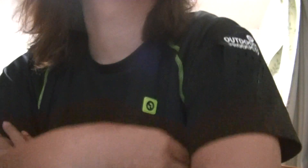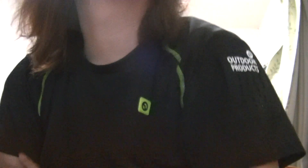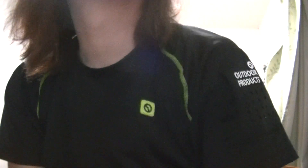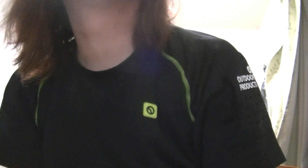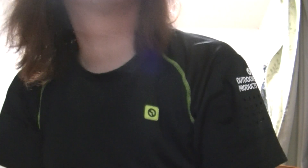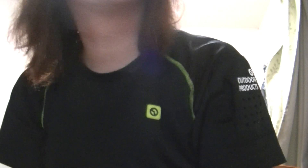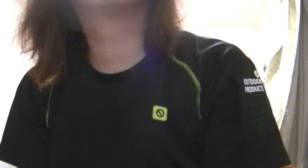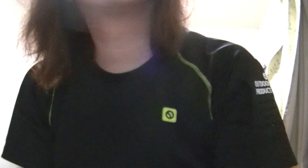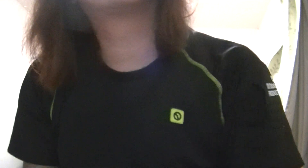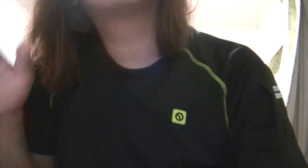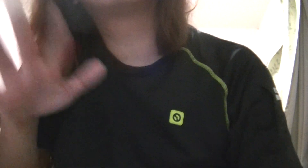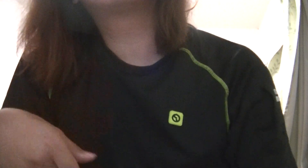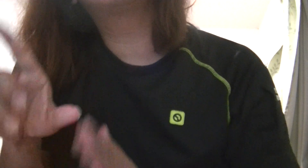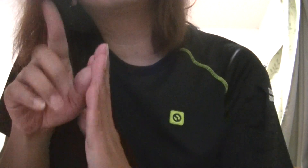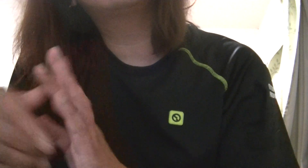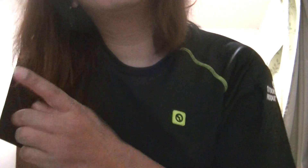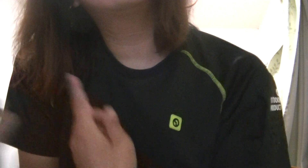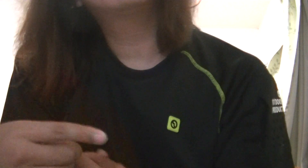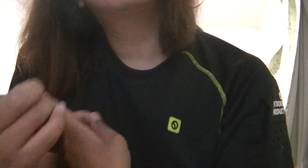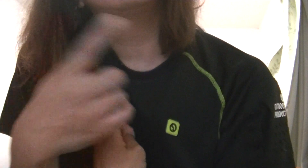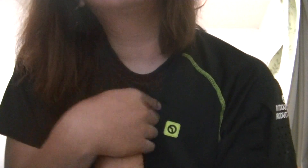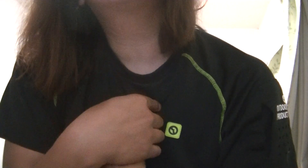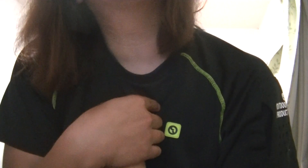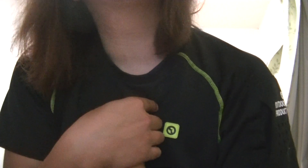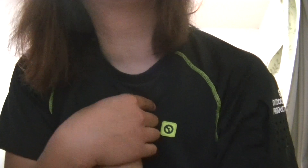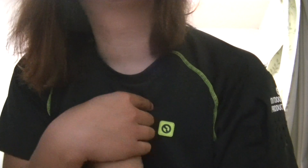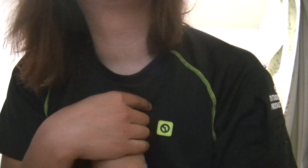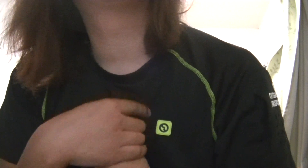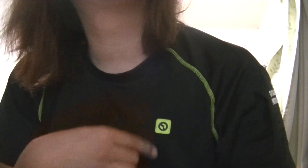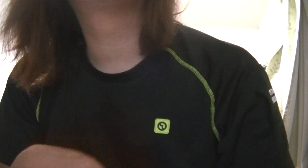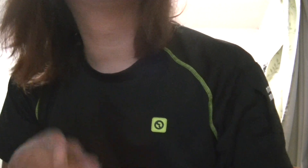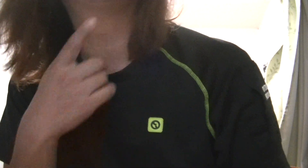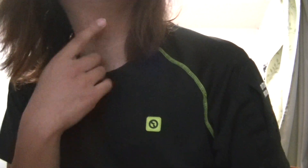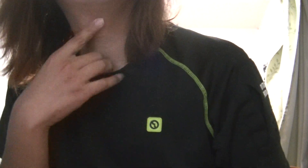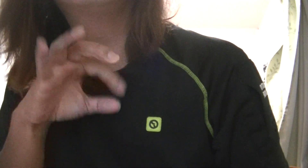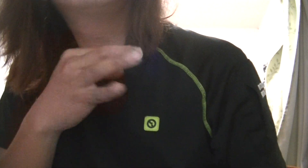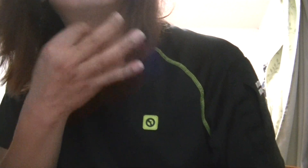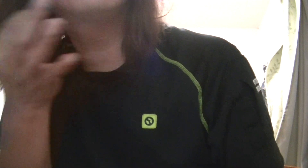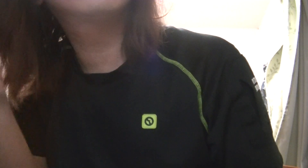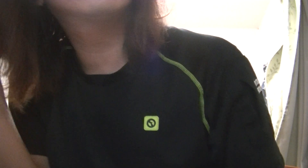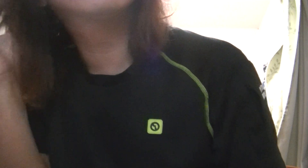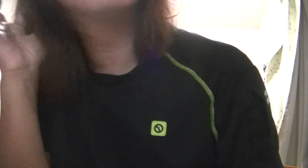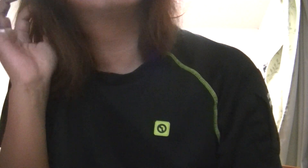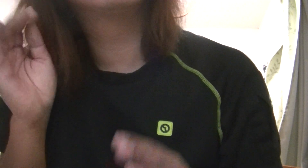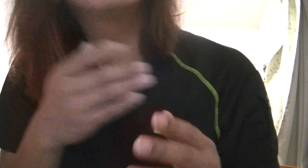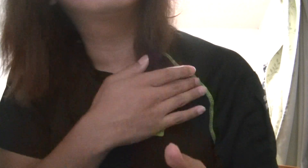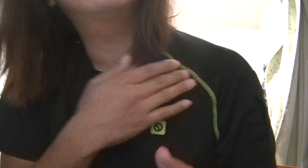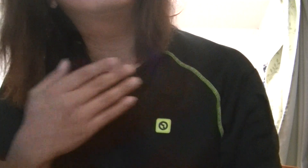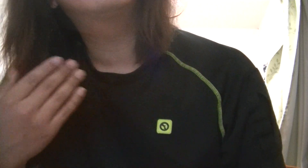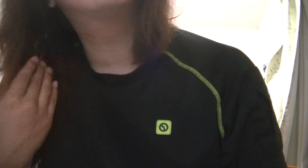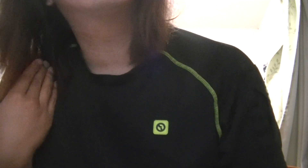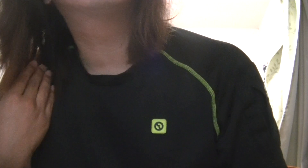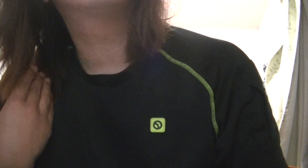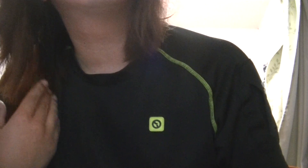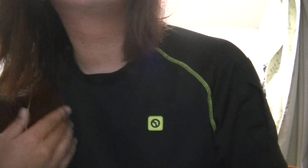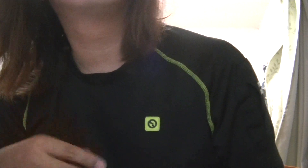There is a time, when we should hear that certain comes, cause the